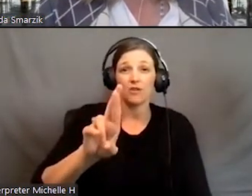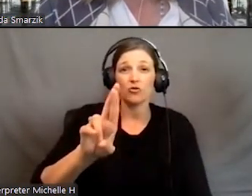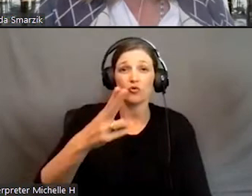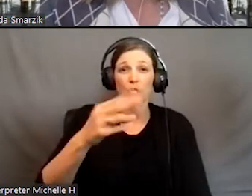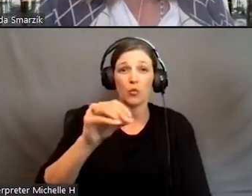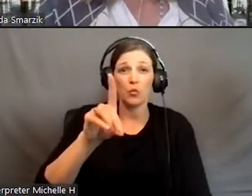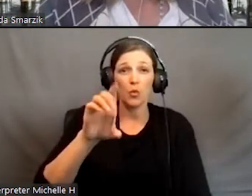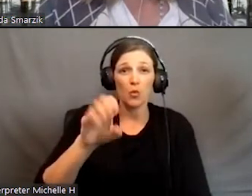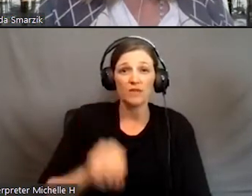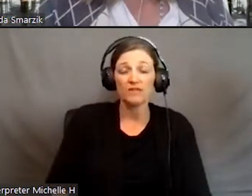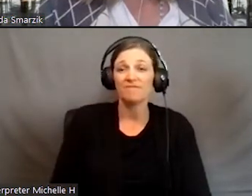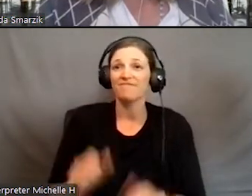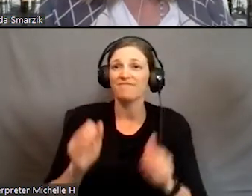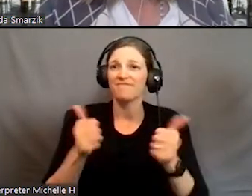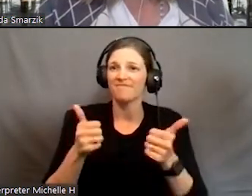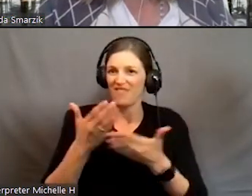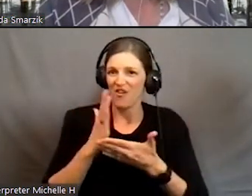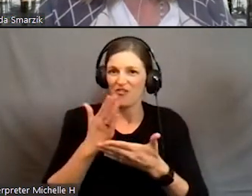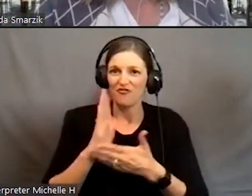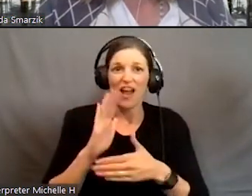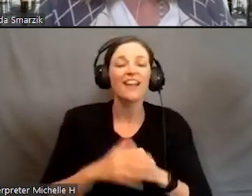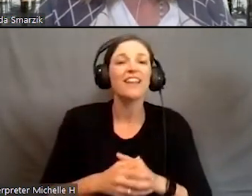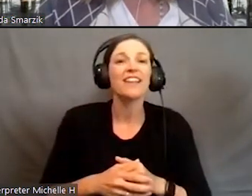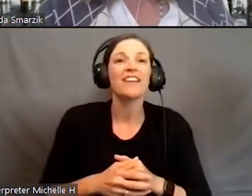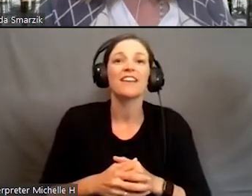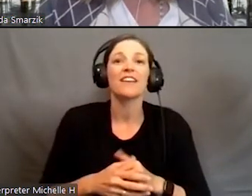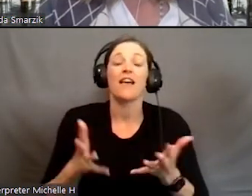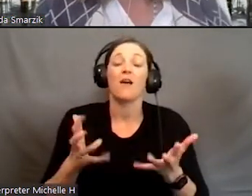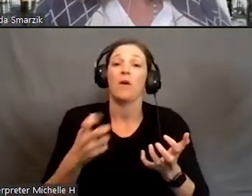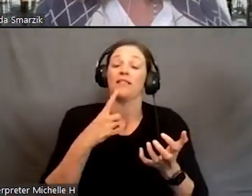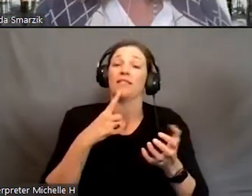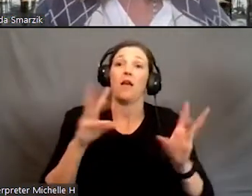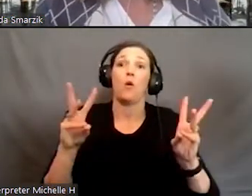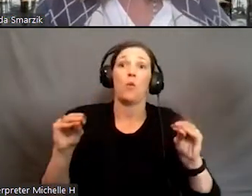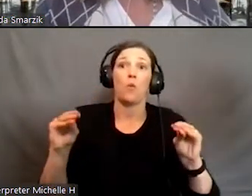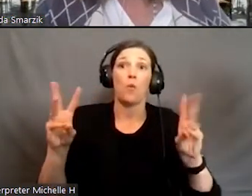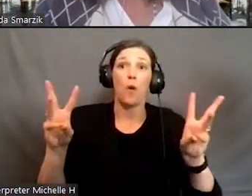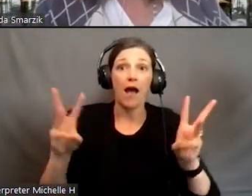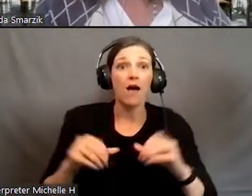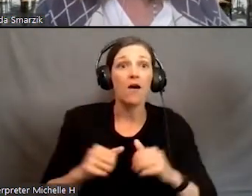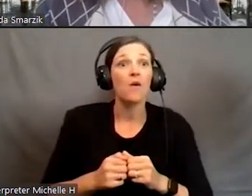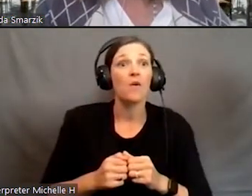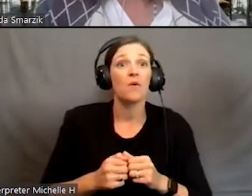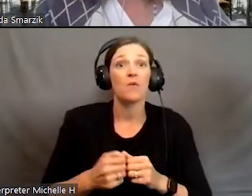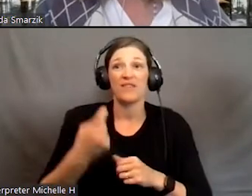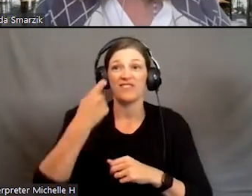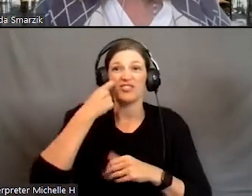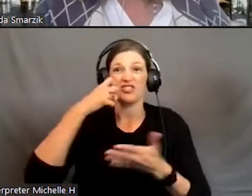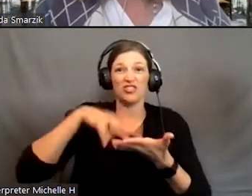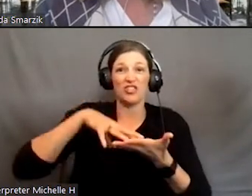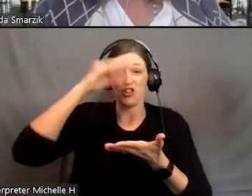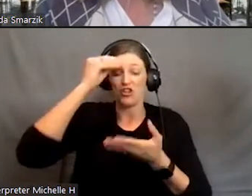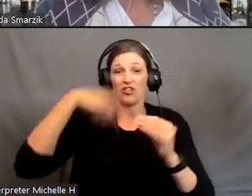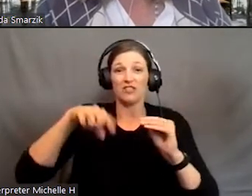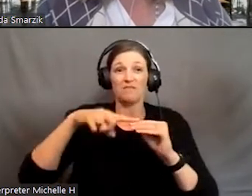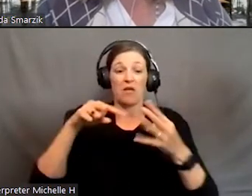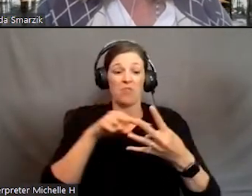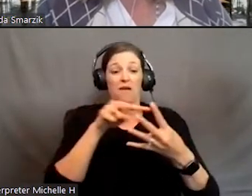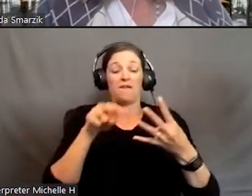All right. And let me say, wow, you know, we've just learned about the four